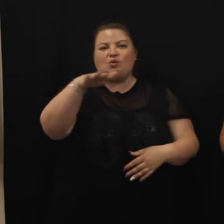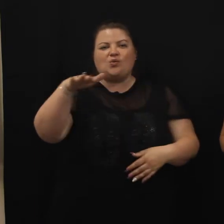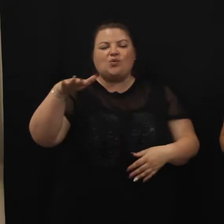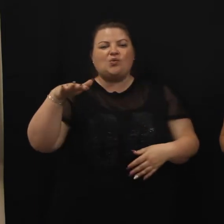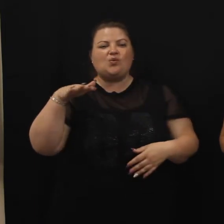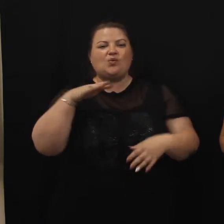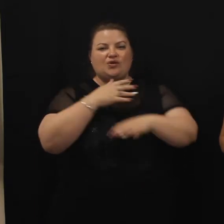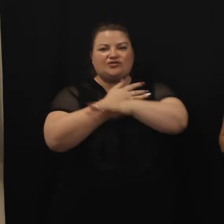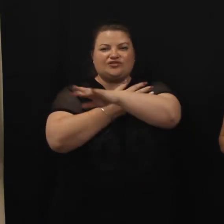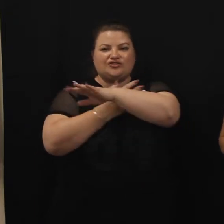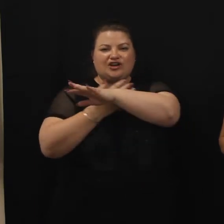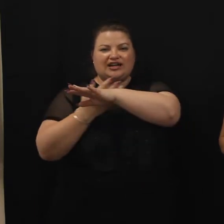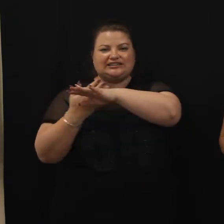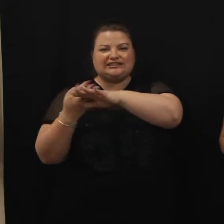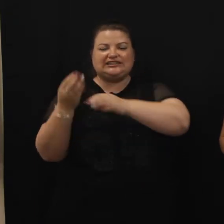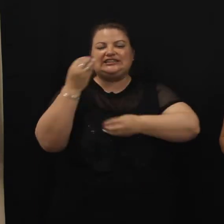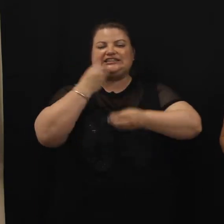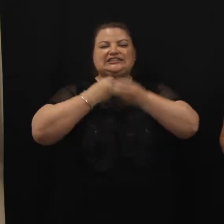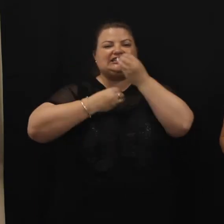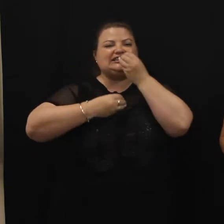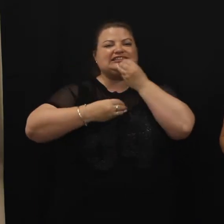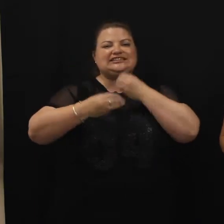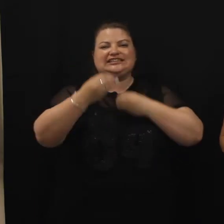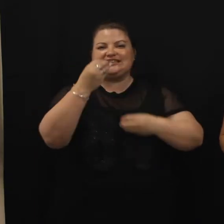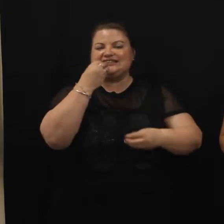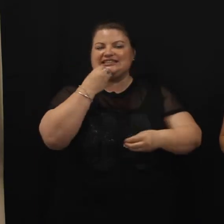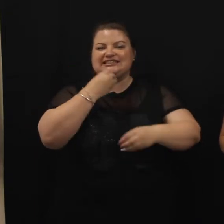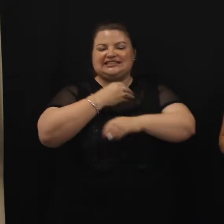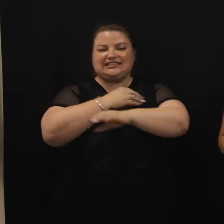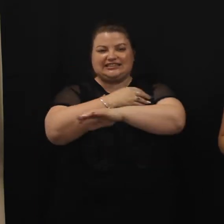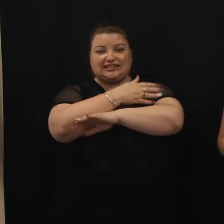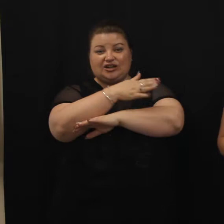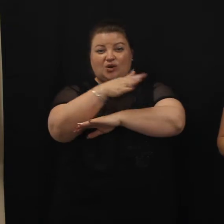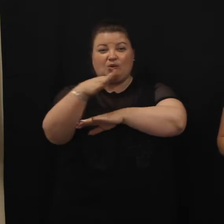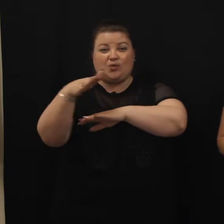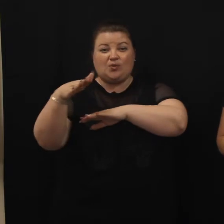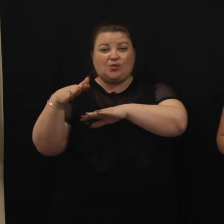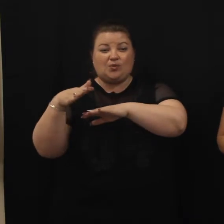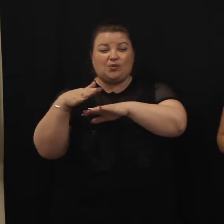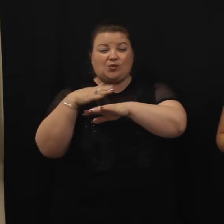grass. Eating, eating, eating very fast.